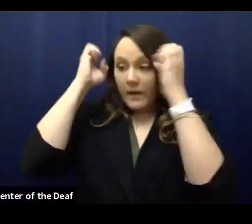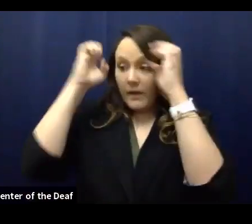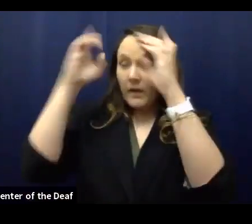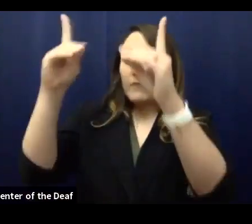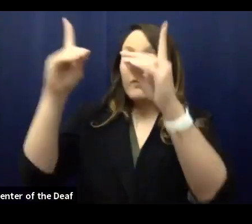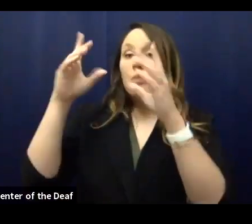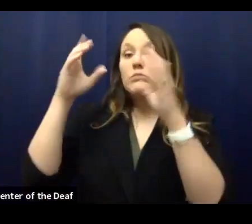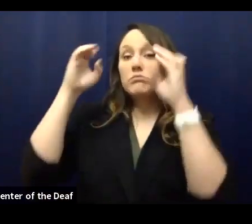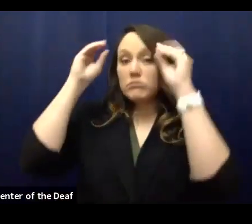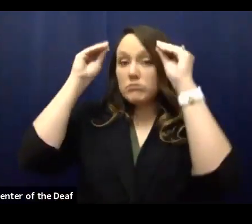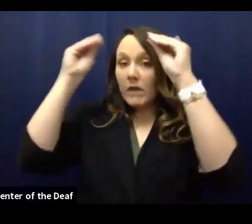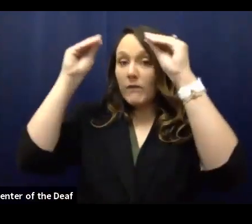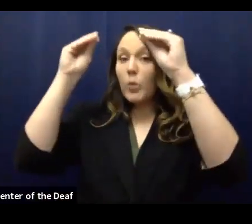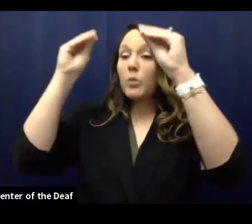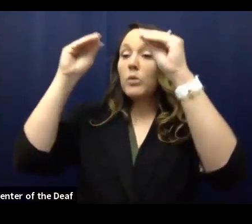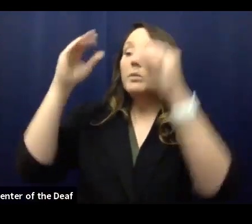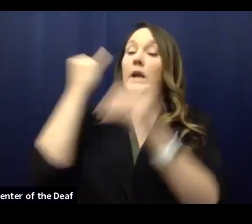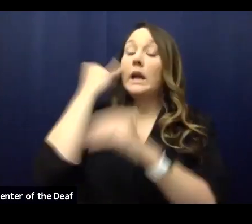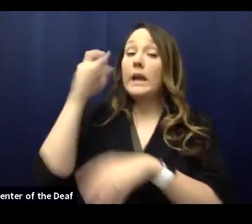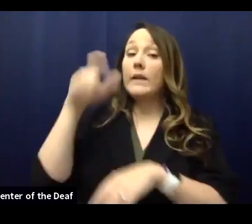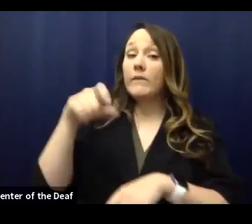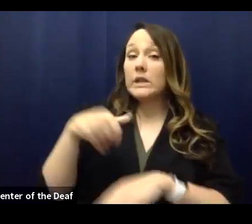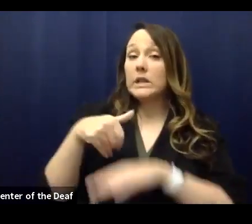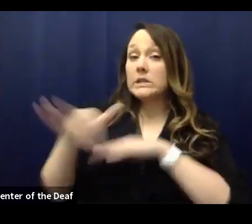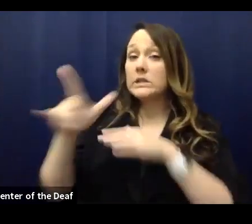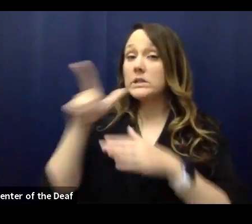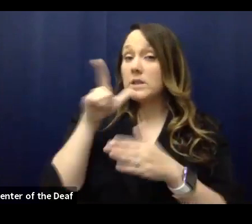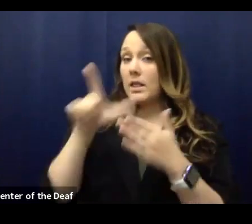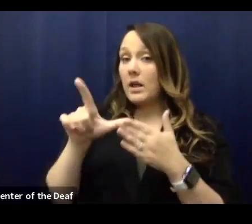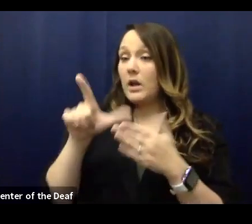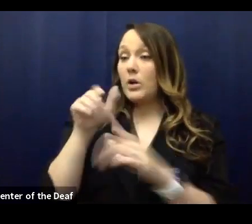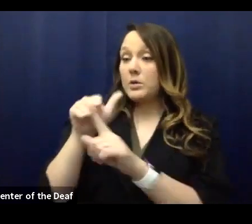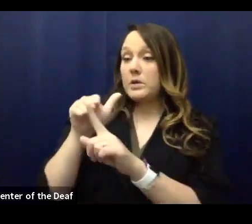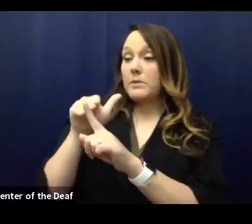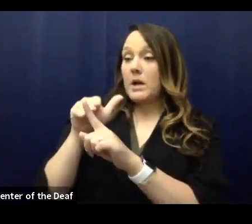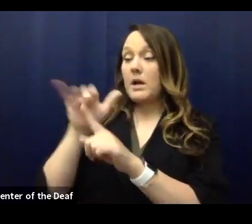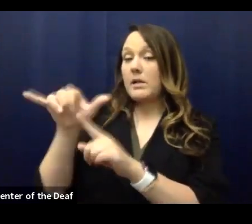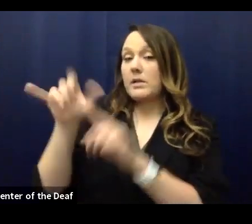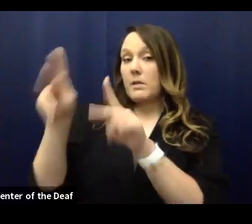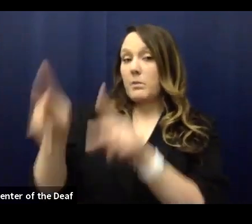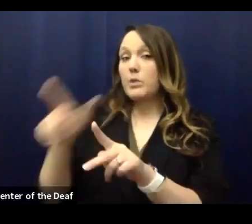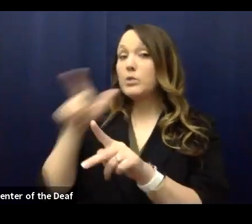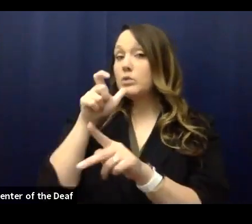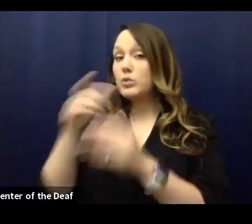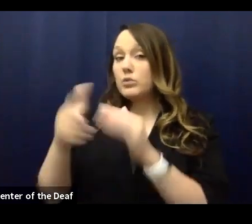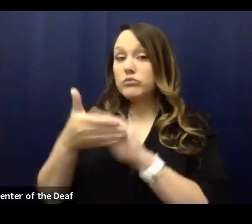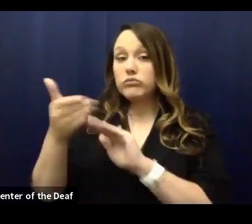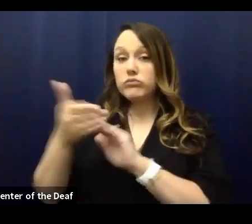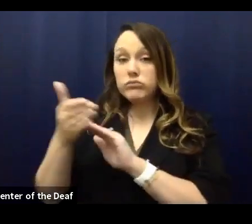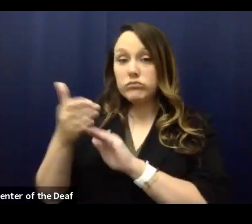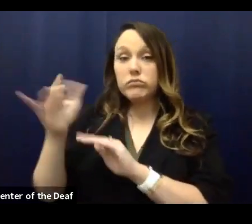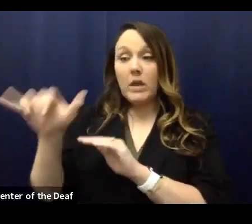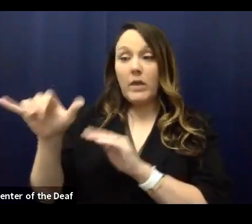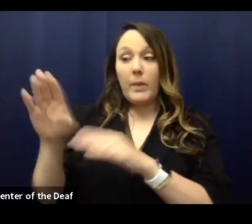necessary, uh, sending a letter to remind the person who owns or operates the facility, uh, of the mandate. We're sharing that